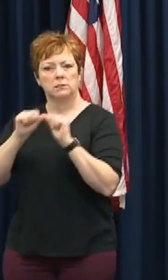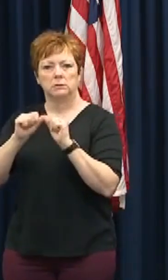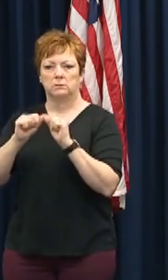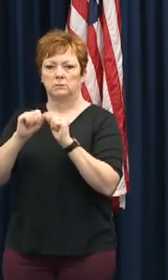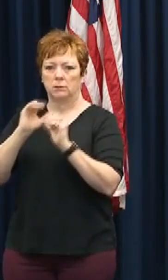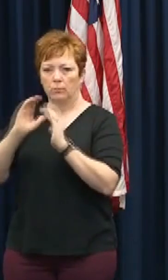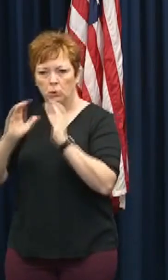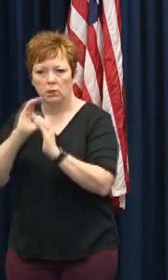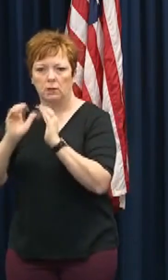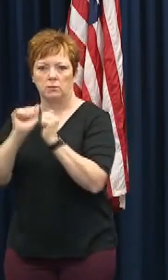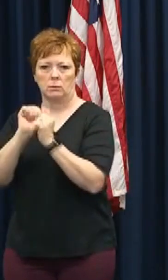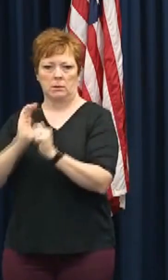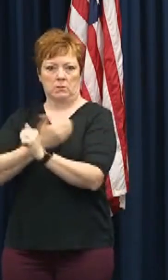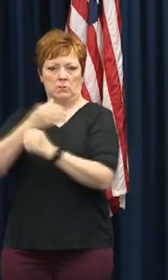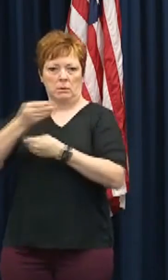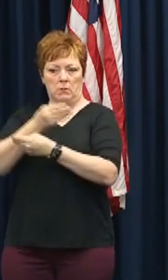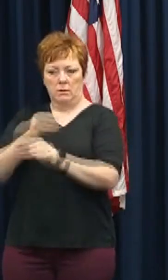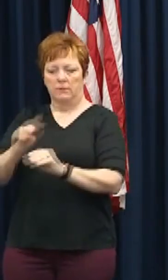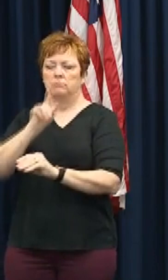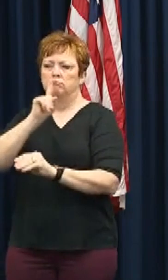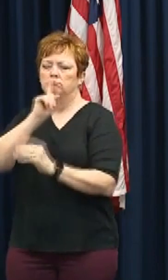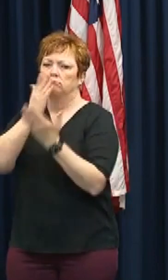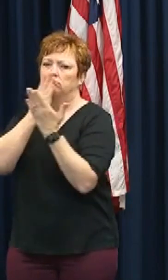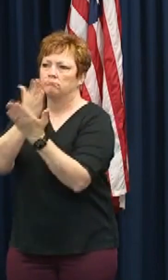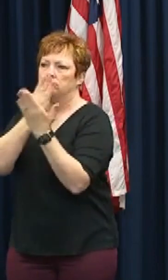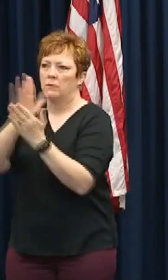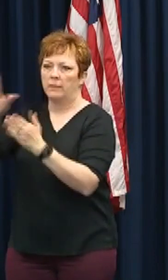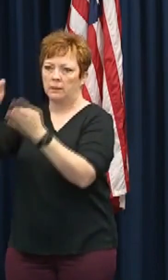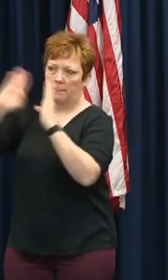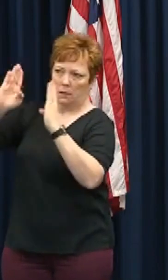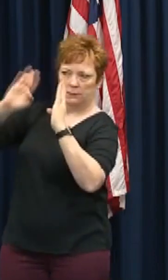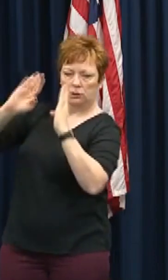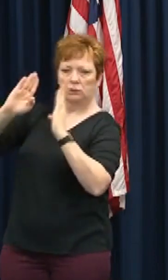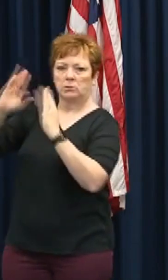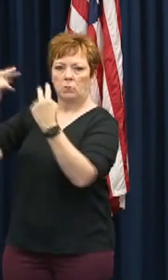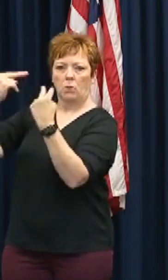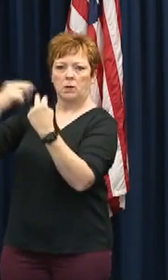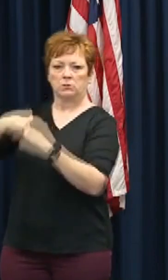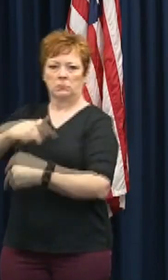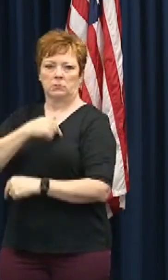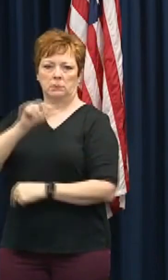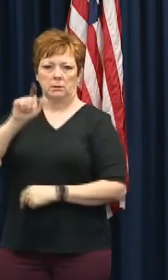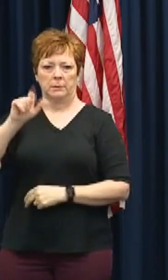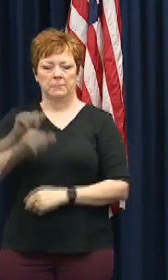attention that they've paid, and they're keeping their eye on Alabama.